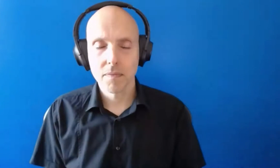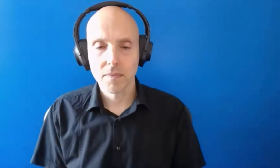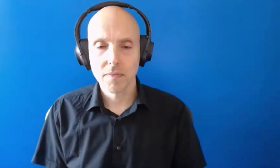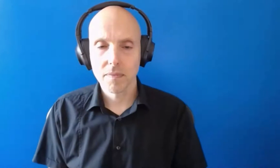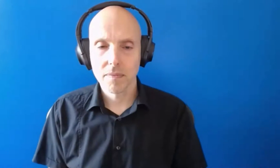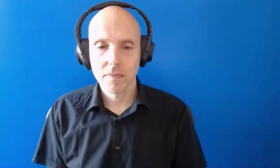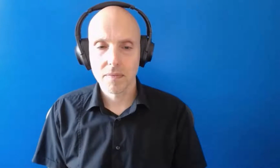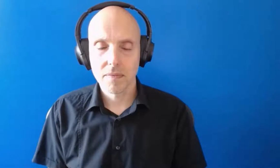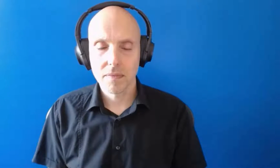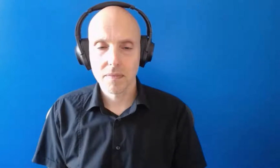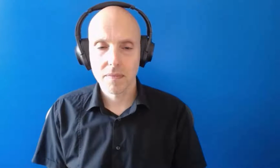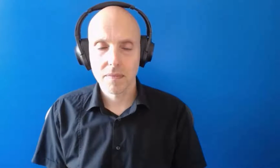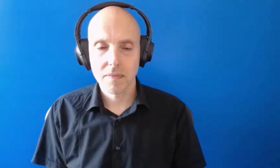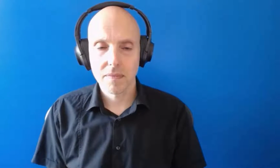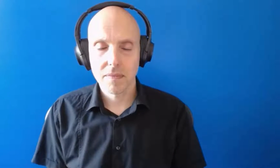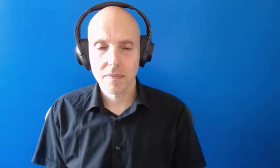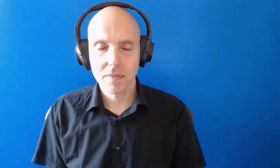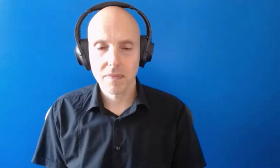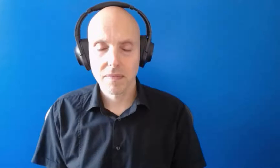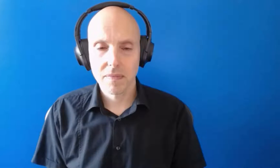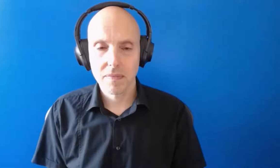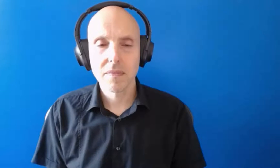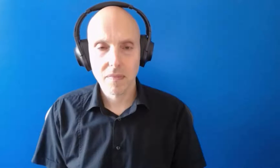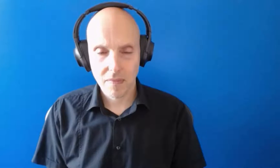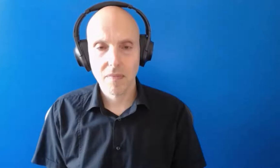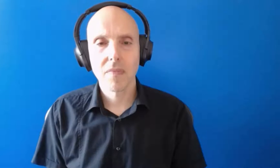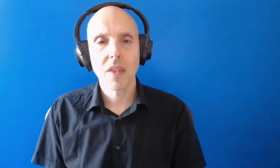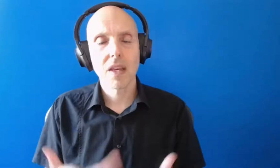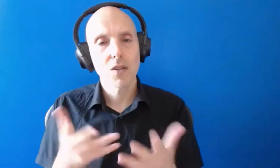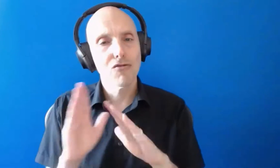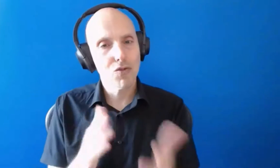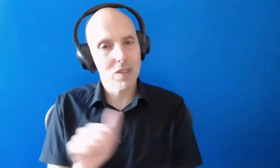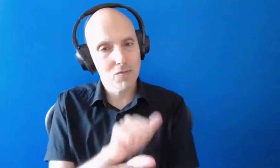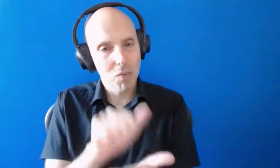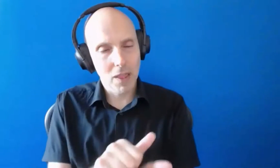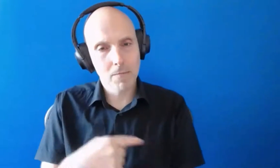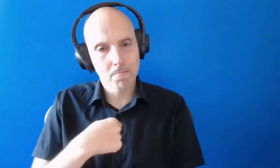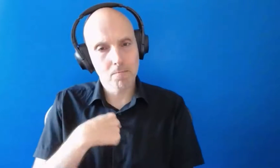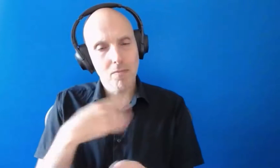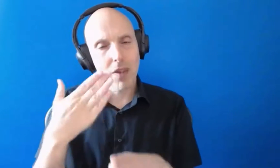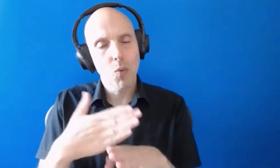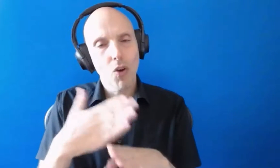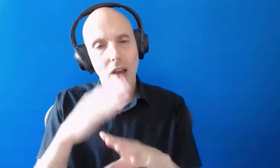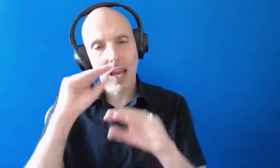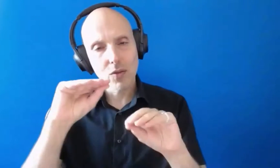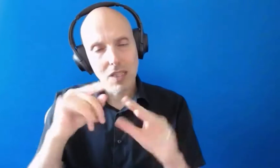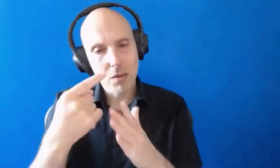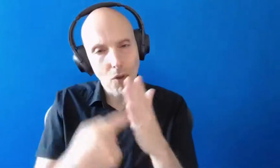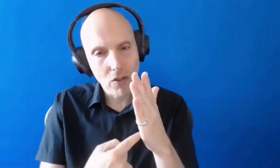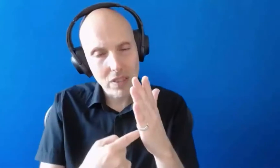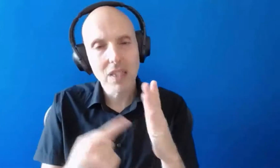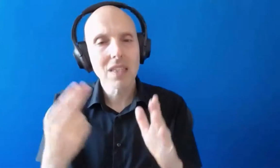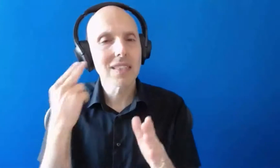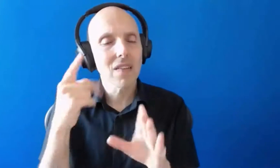Now let's introduce ourselves properly. So I work on education policy for deaf young